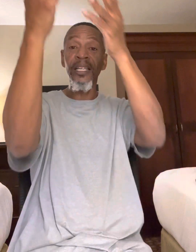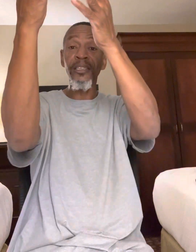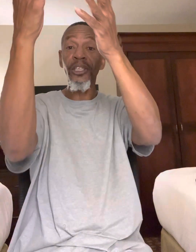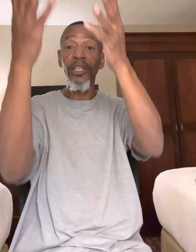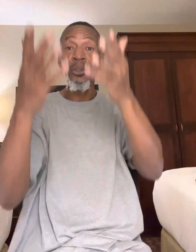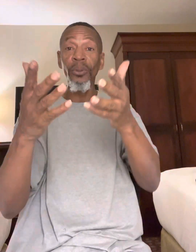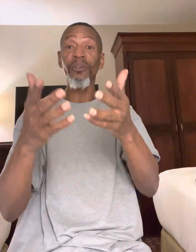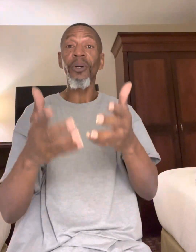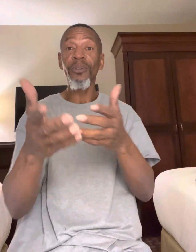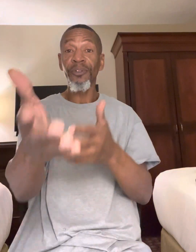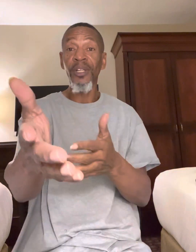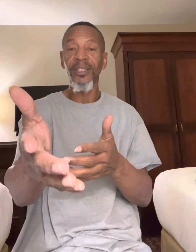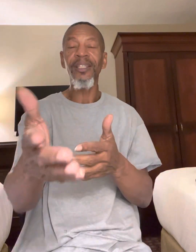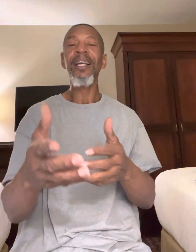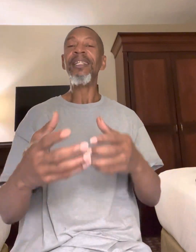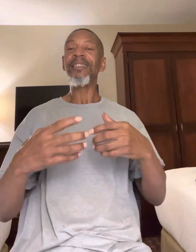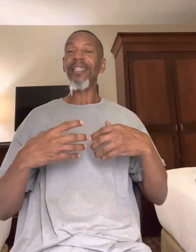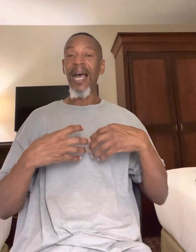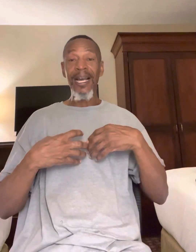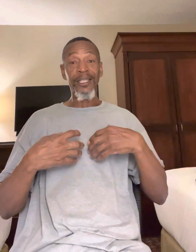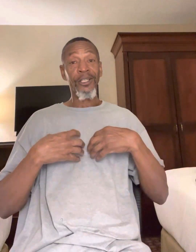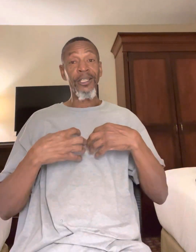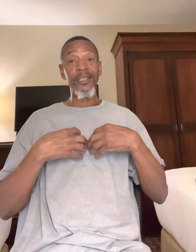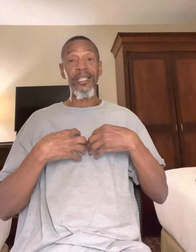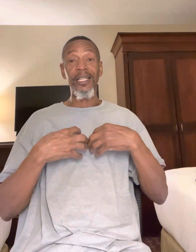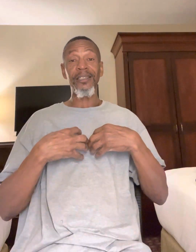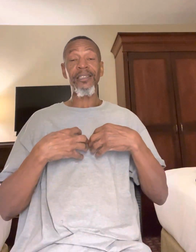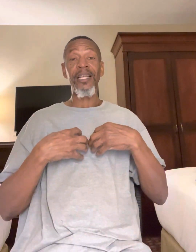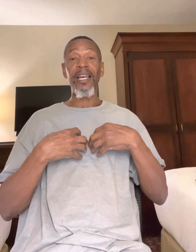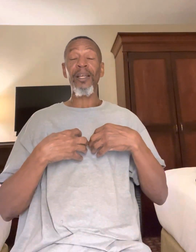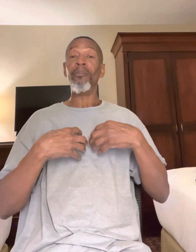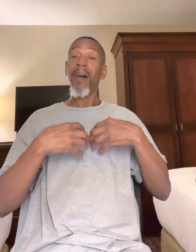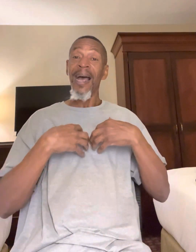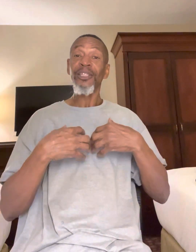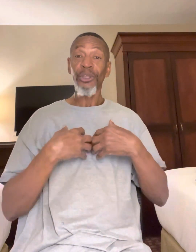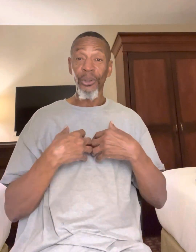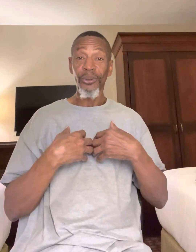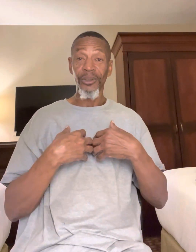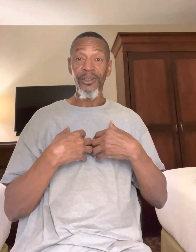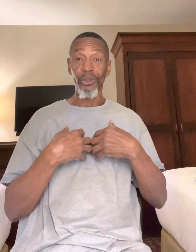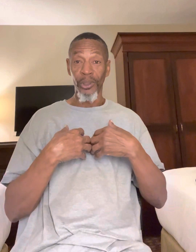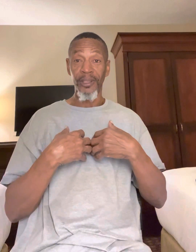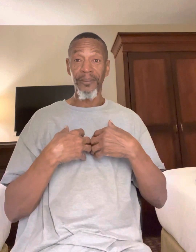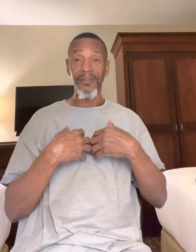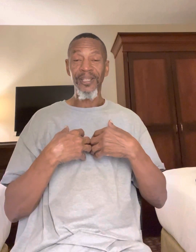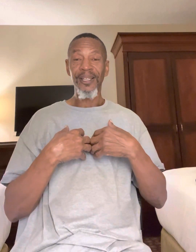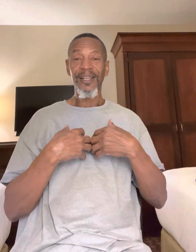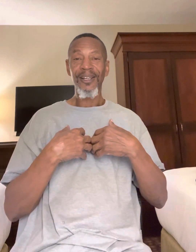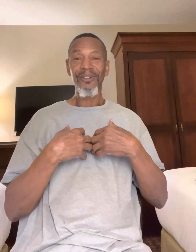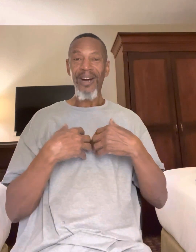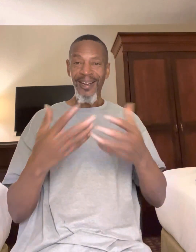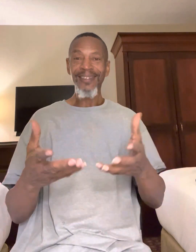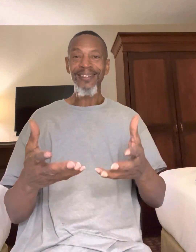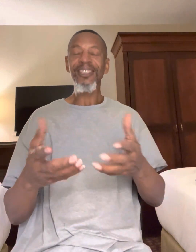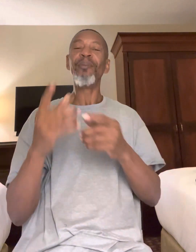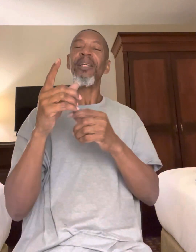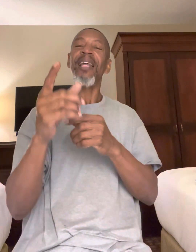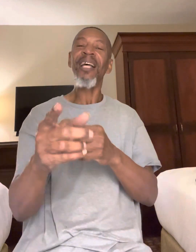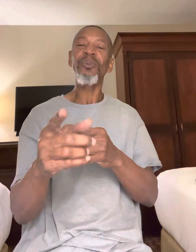into the universe for. See, I could have just saved my children's dream, right? See, but that's what